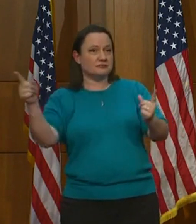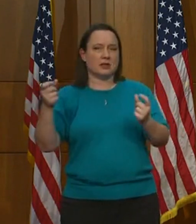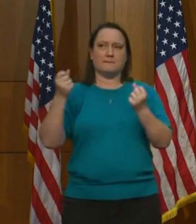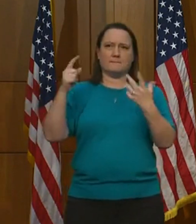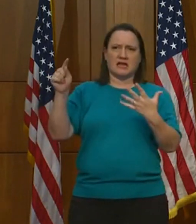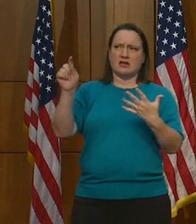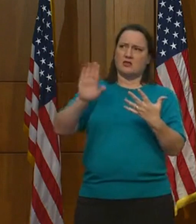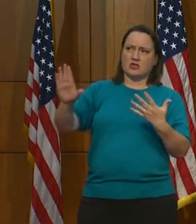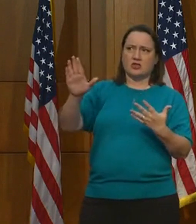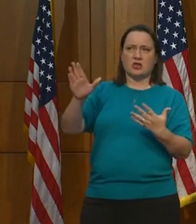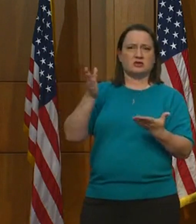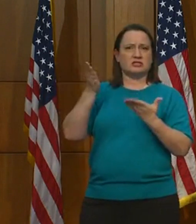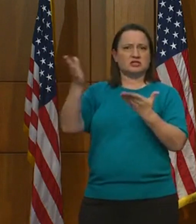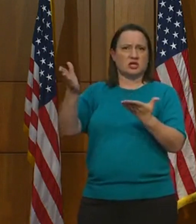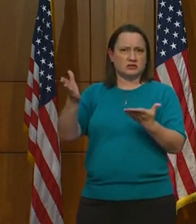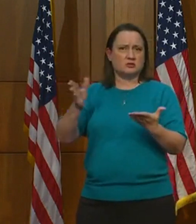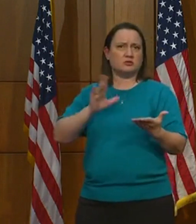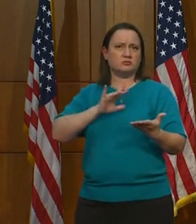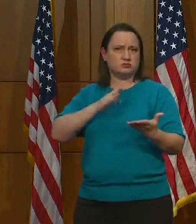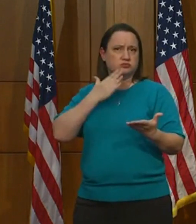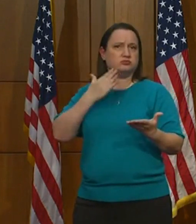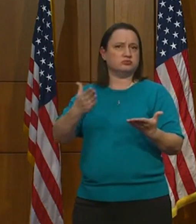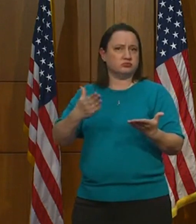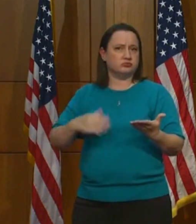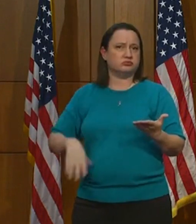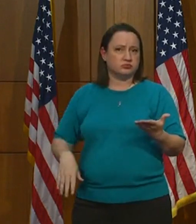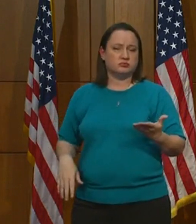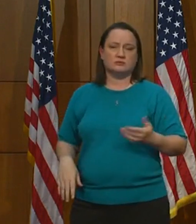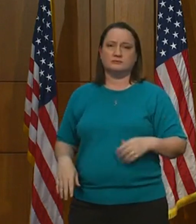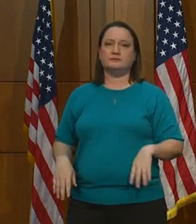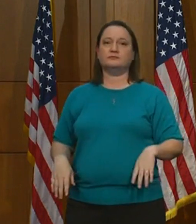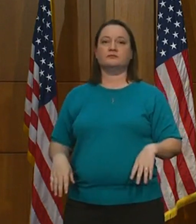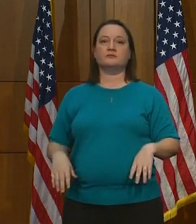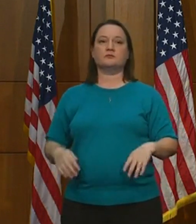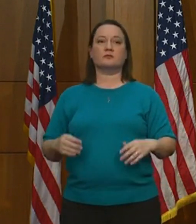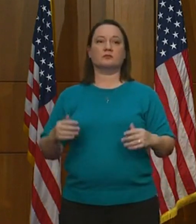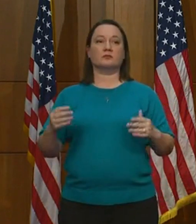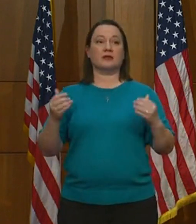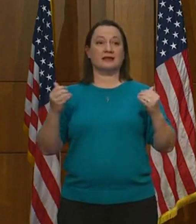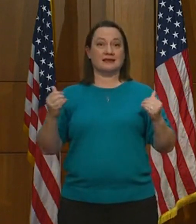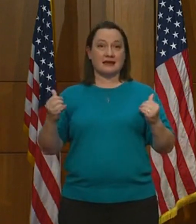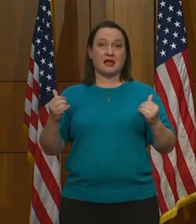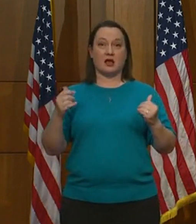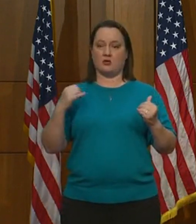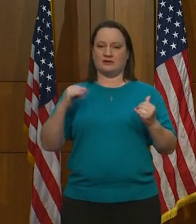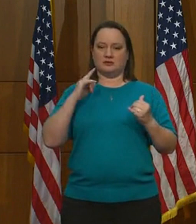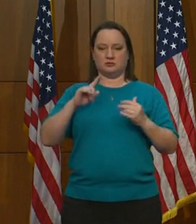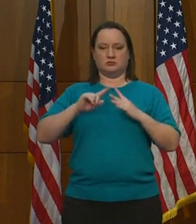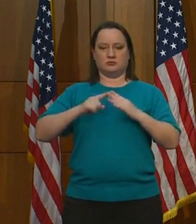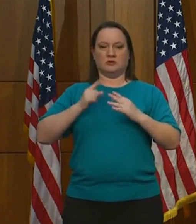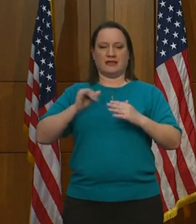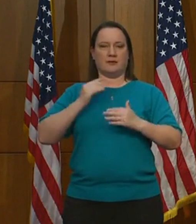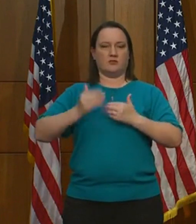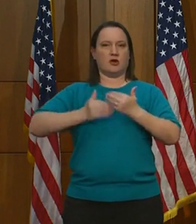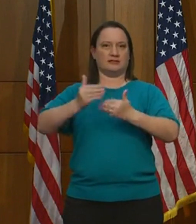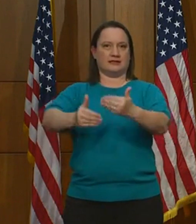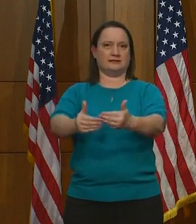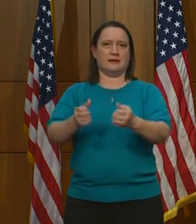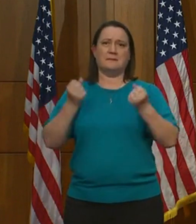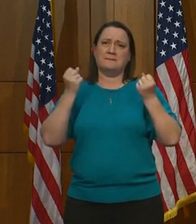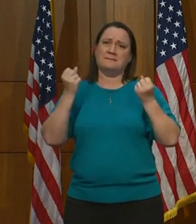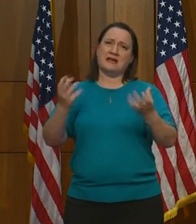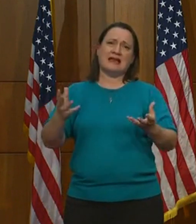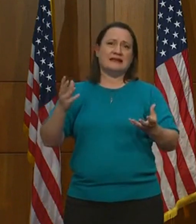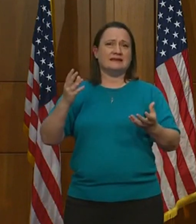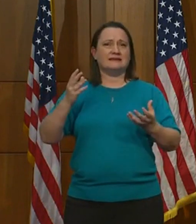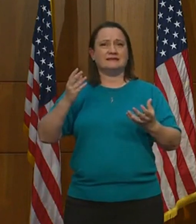are great ideas. And so what we need to do is go through that process. There are a lot of ideas out